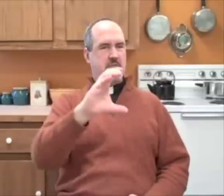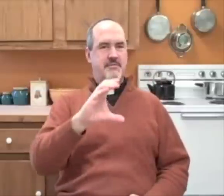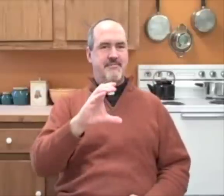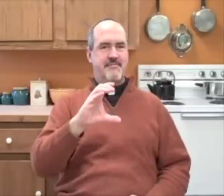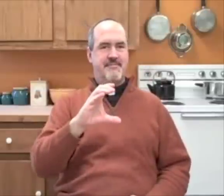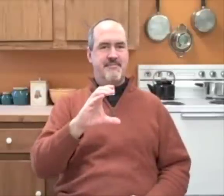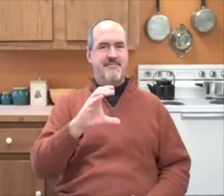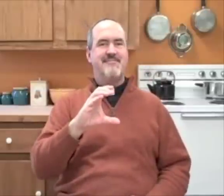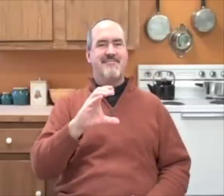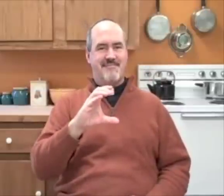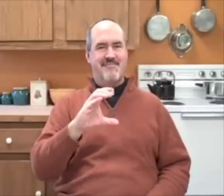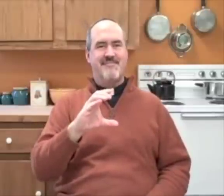death.